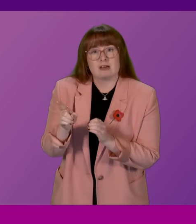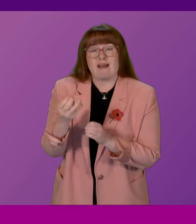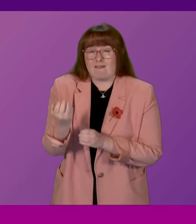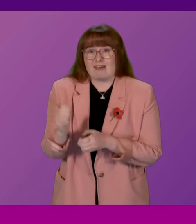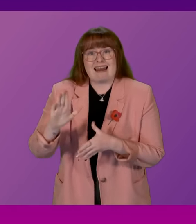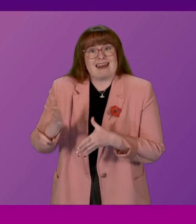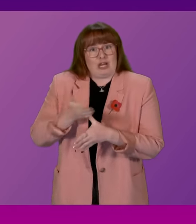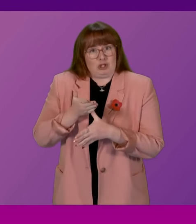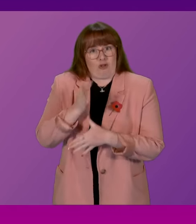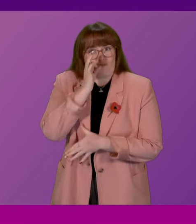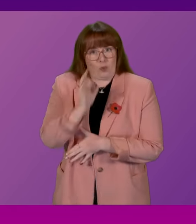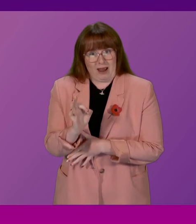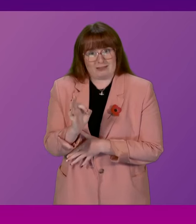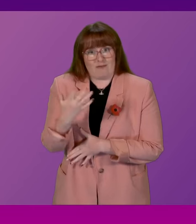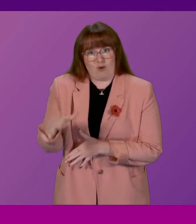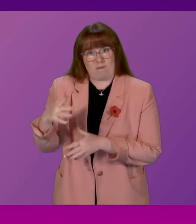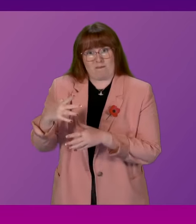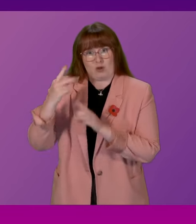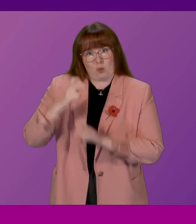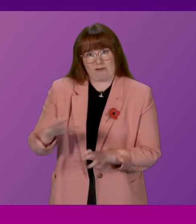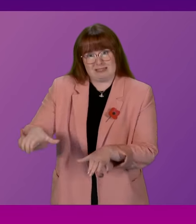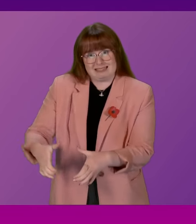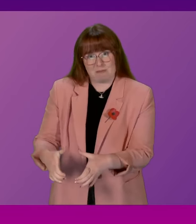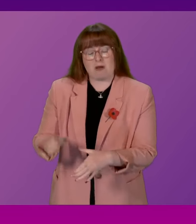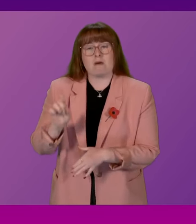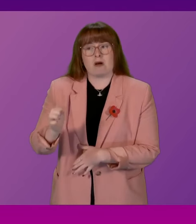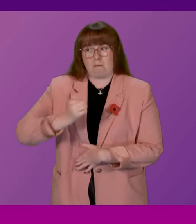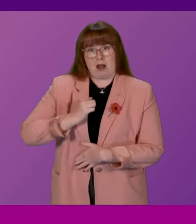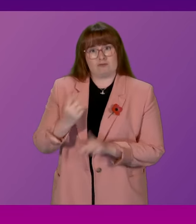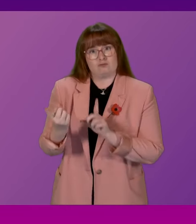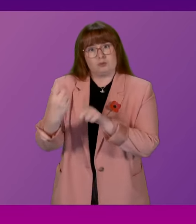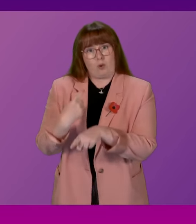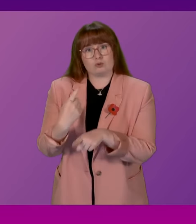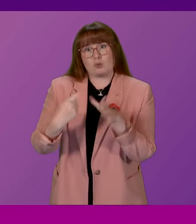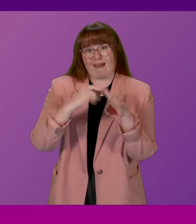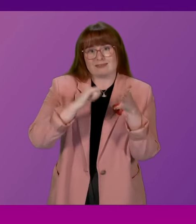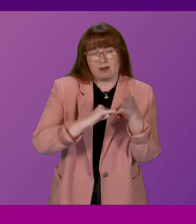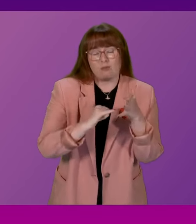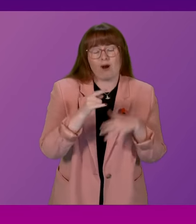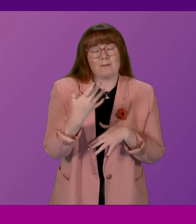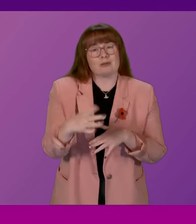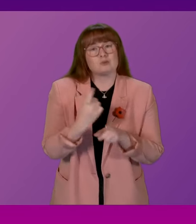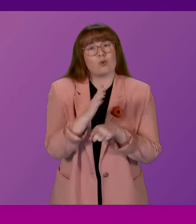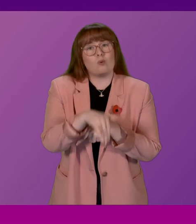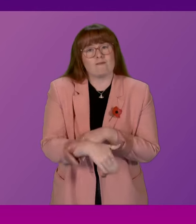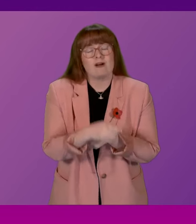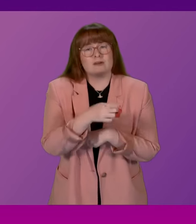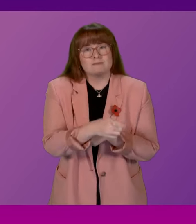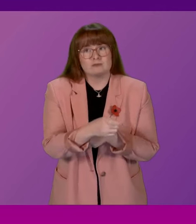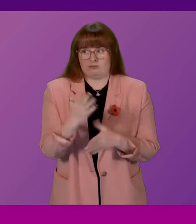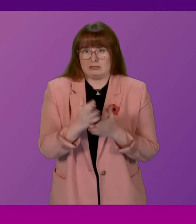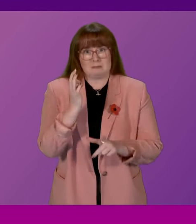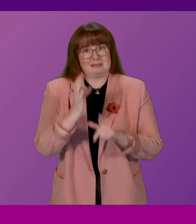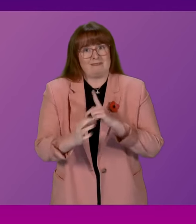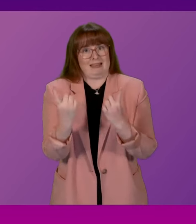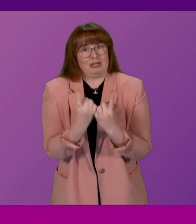requests from the inquiry. In terms of my own response to Anasar, where I, of course, was talking about a very particular issue